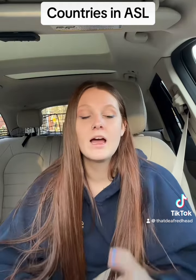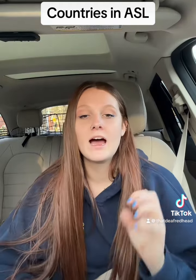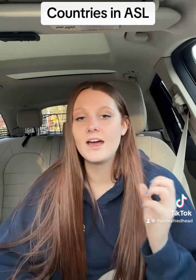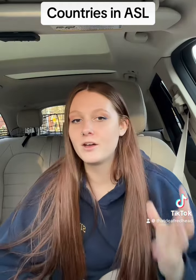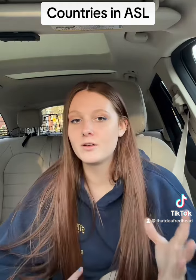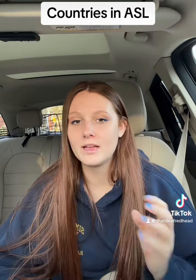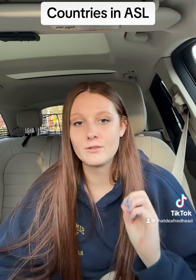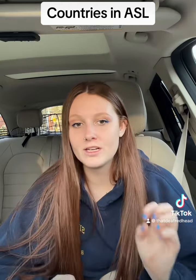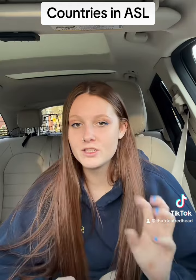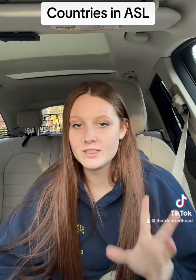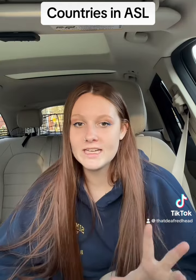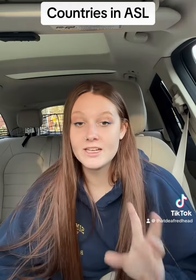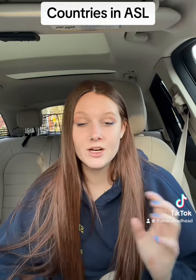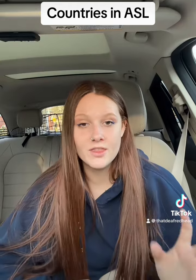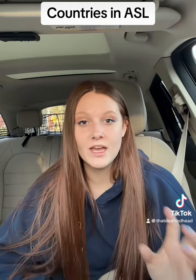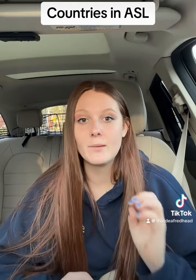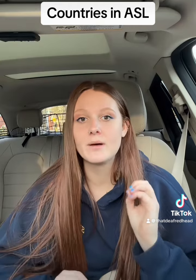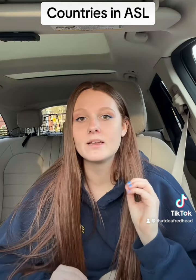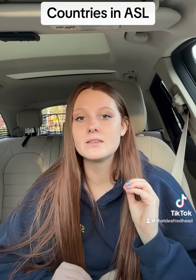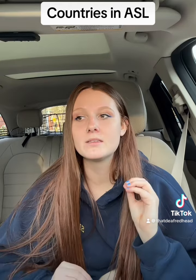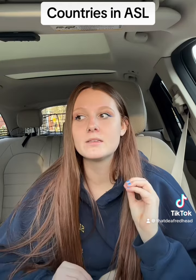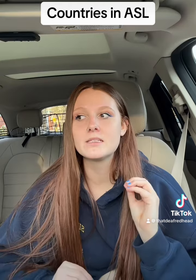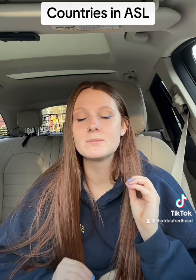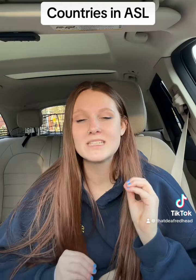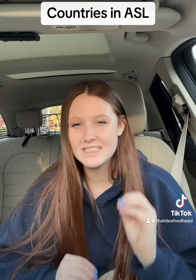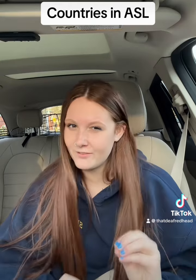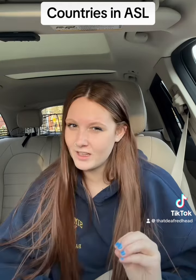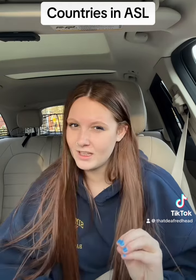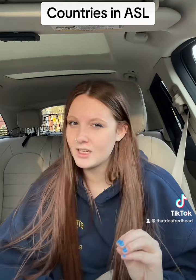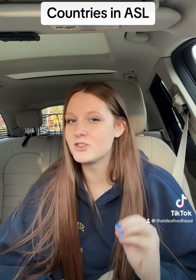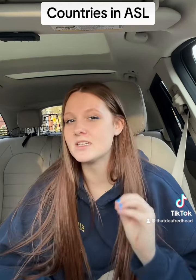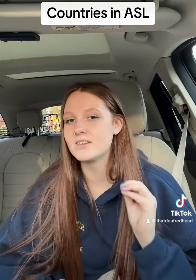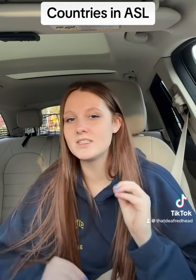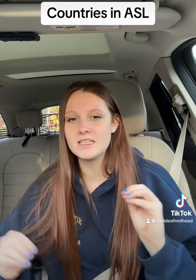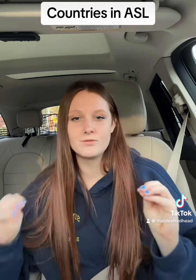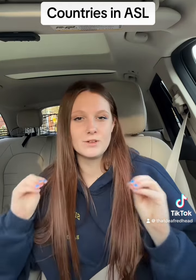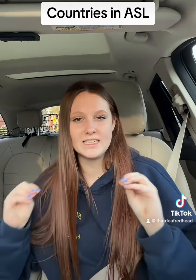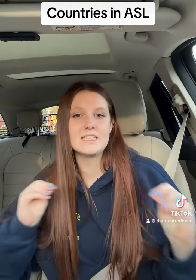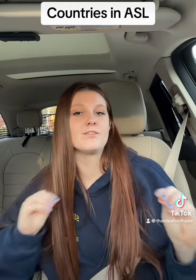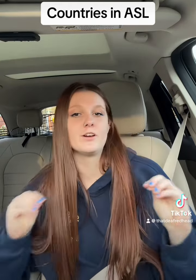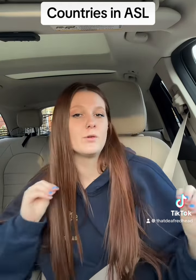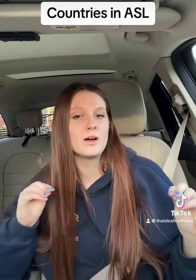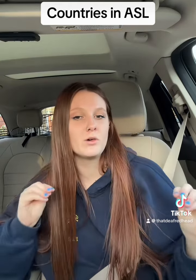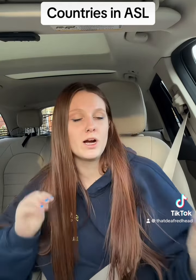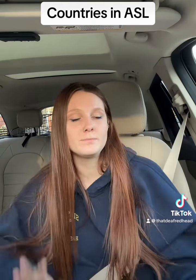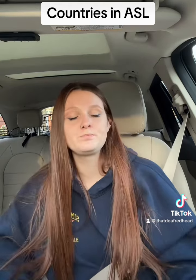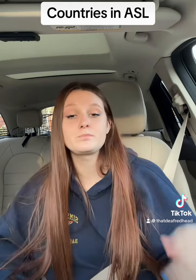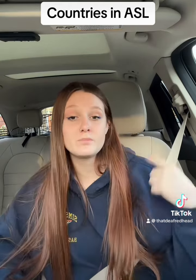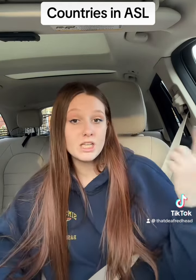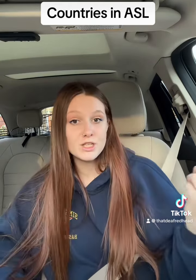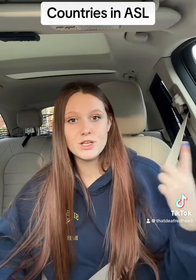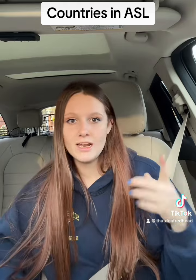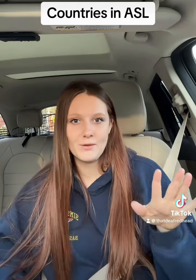I know like regional signs are a thing, but specifically countries I've seen really different on where you are. So anyway,